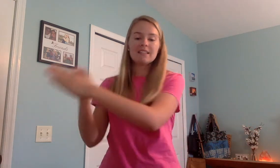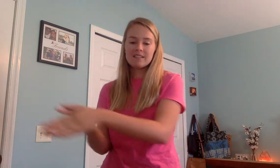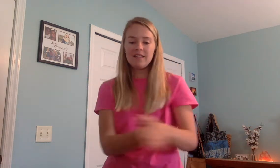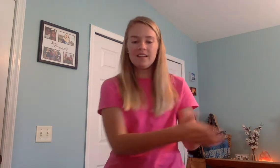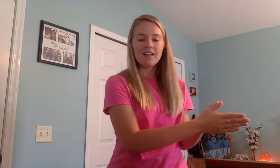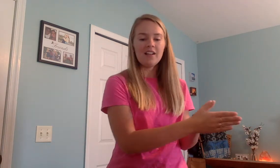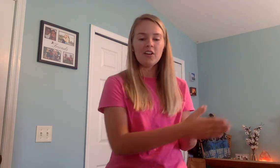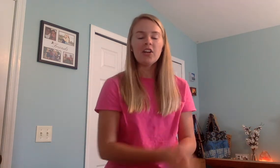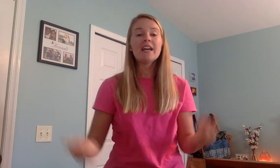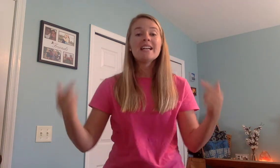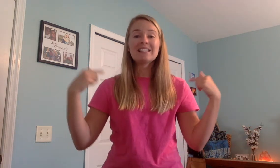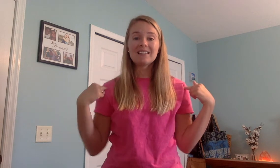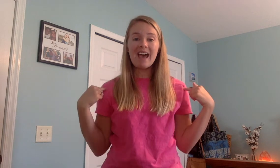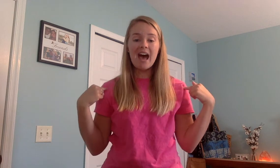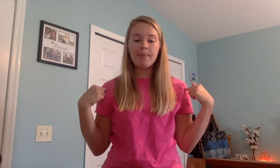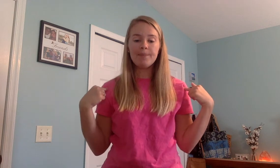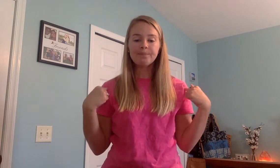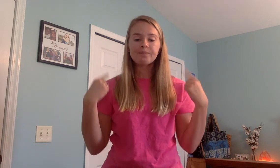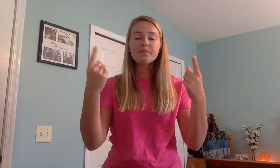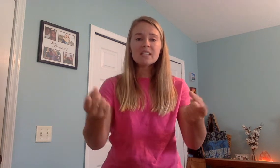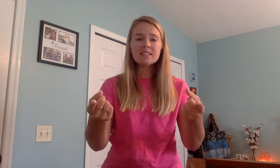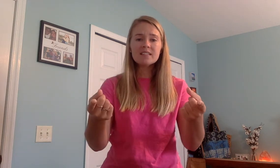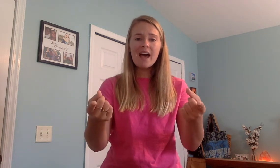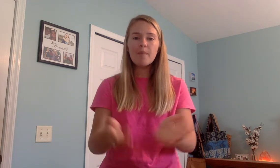Still. Good. Scab. Scab.